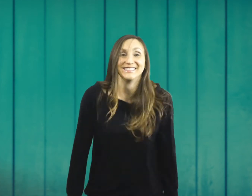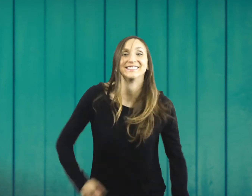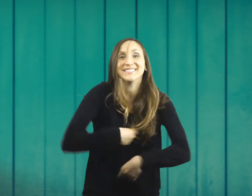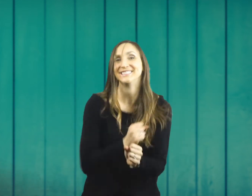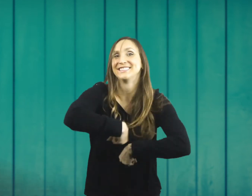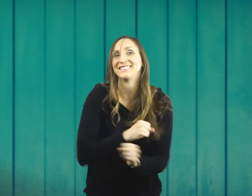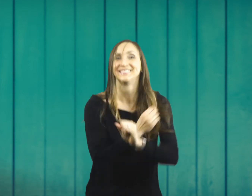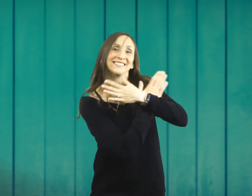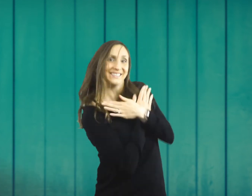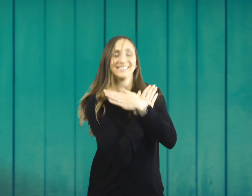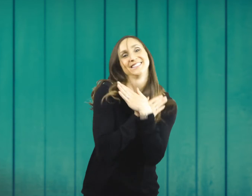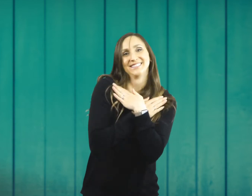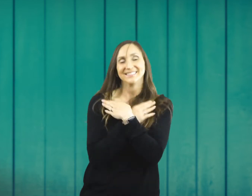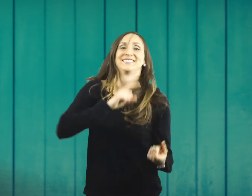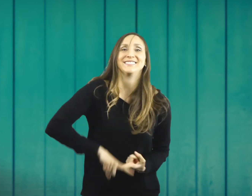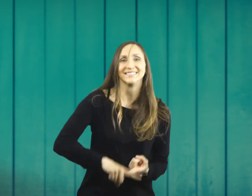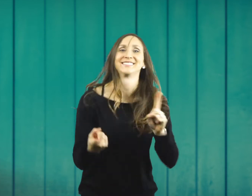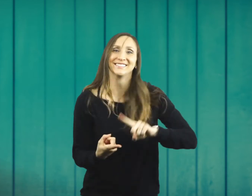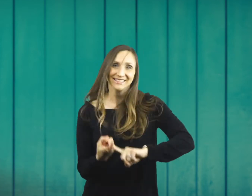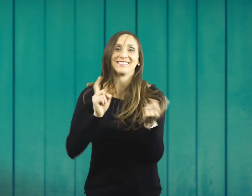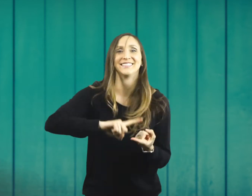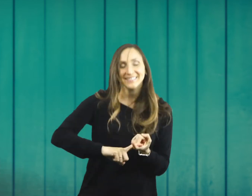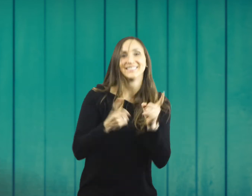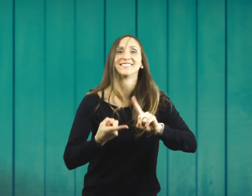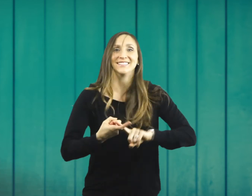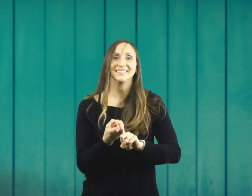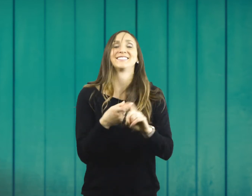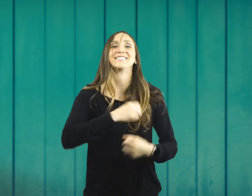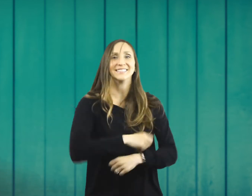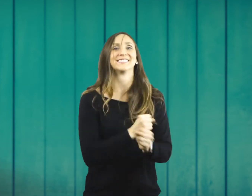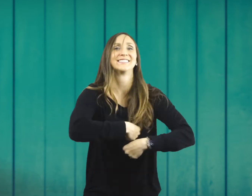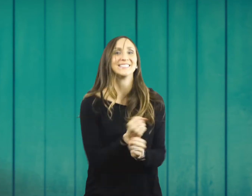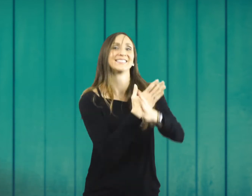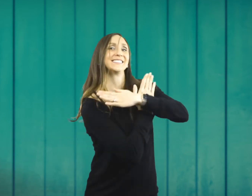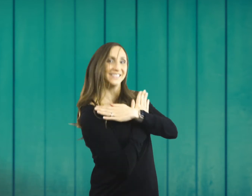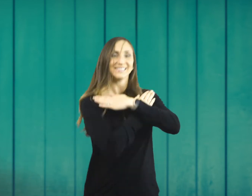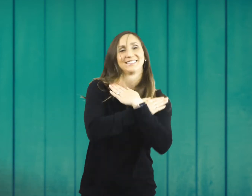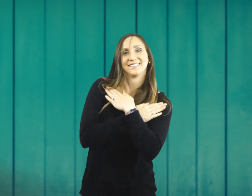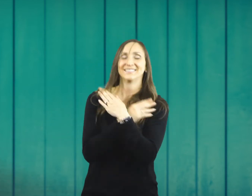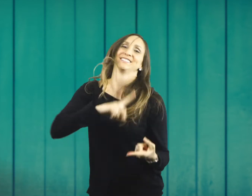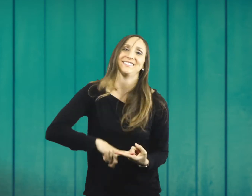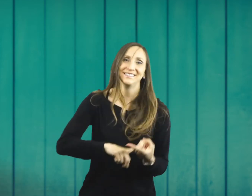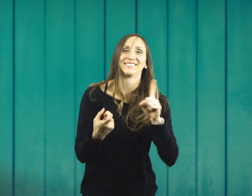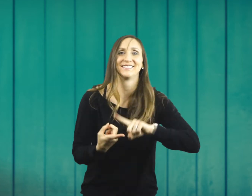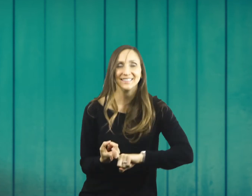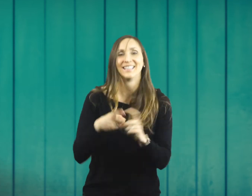God made me, and loves me so, and he is my friend forever. God made me, and loves me so, and he is my friend